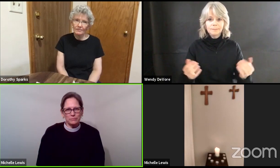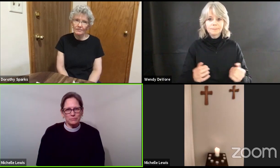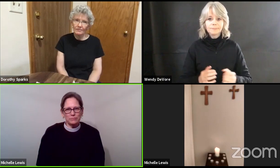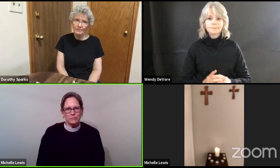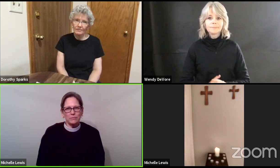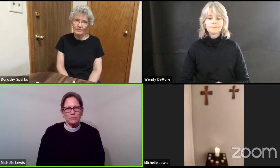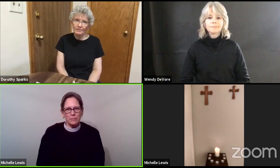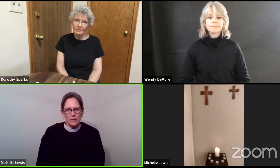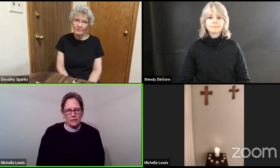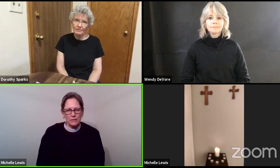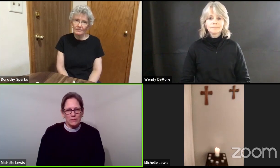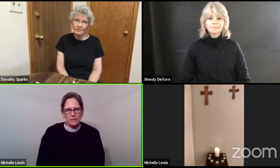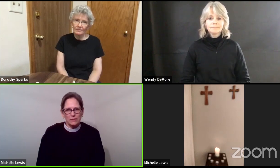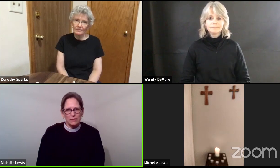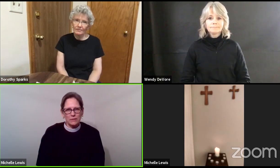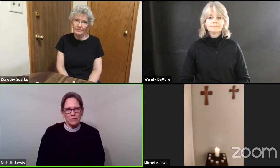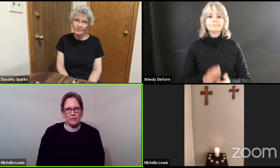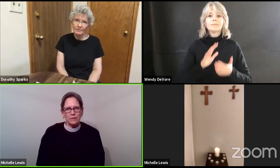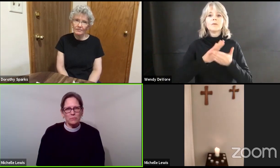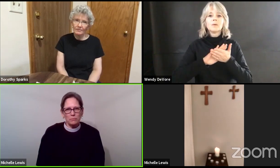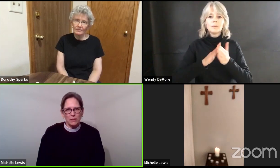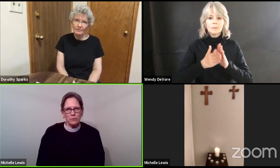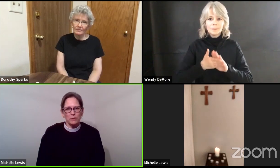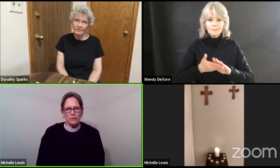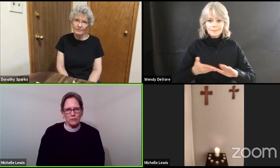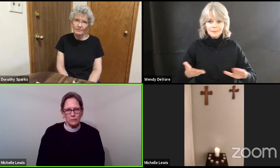peace be with you